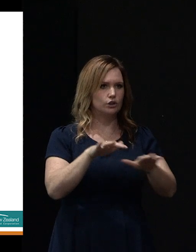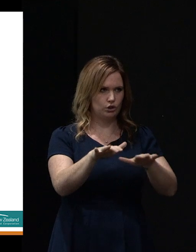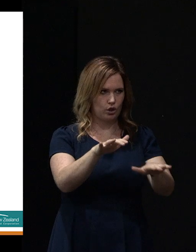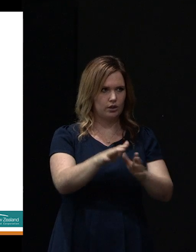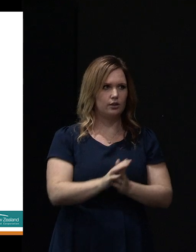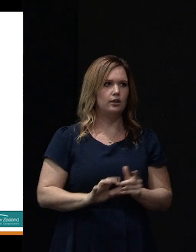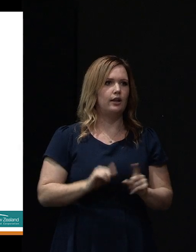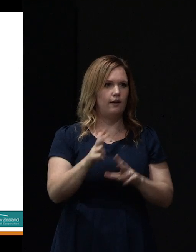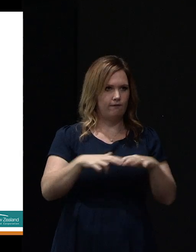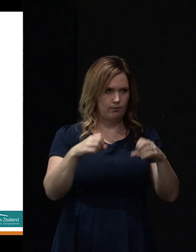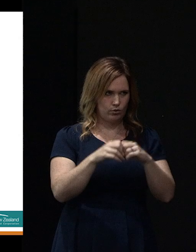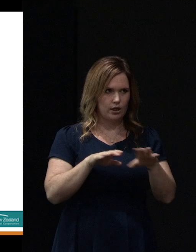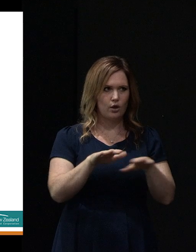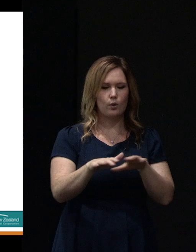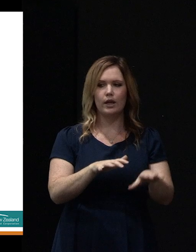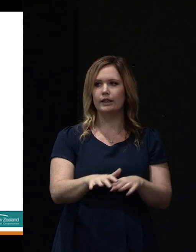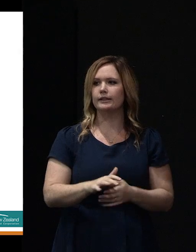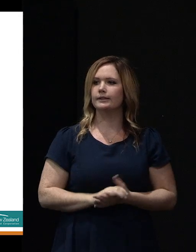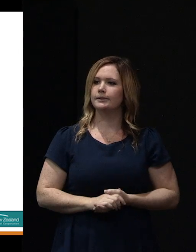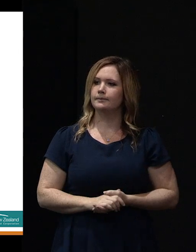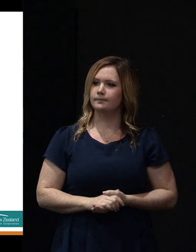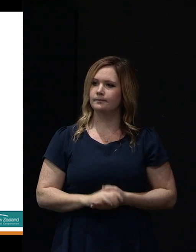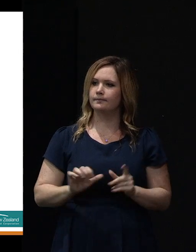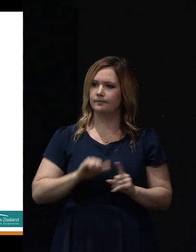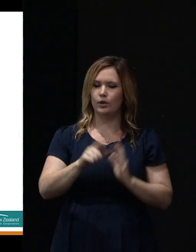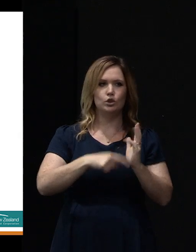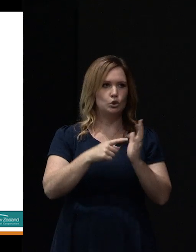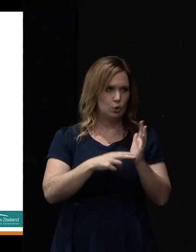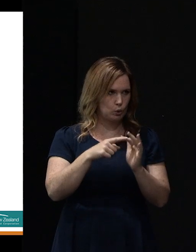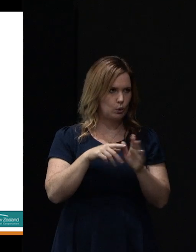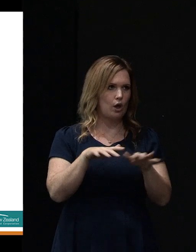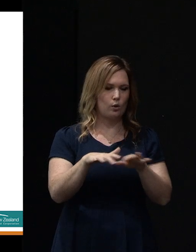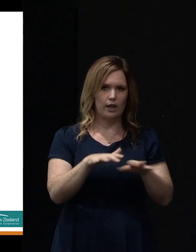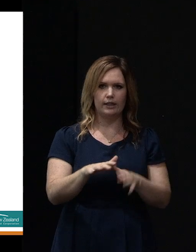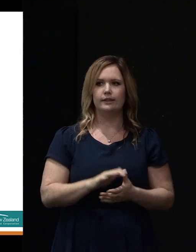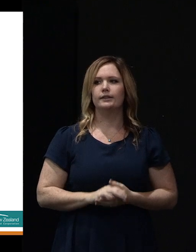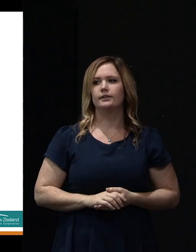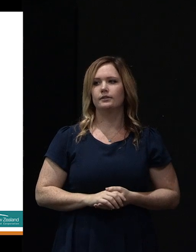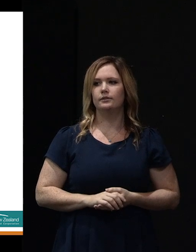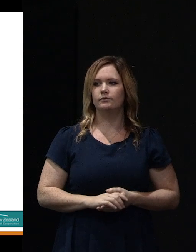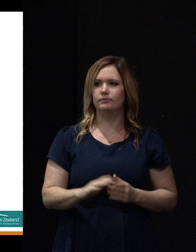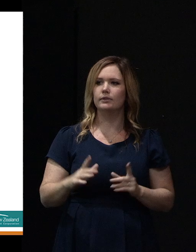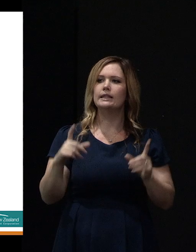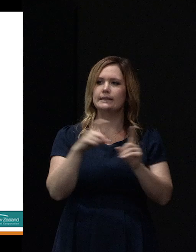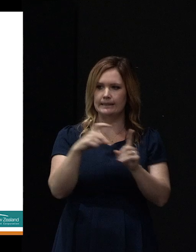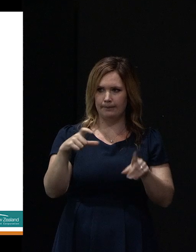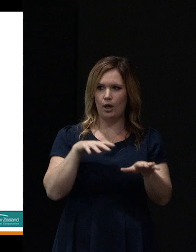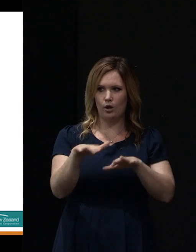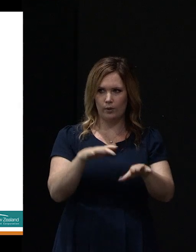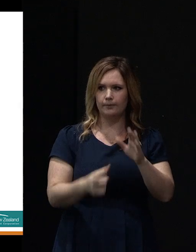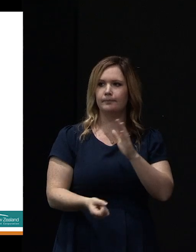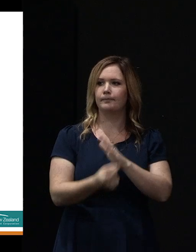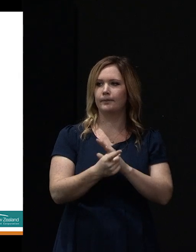February event, coming through to the June one, and then the December aftershock as well,